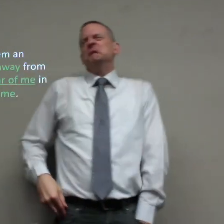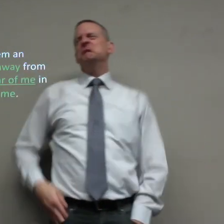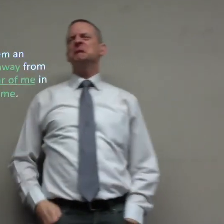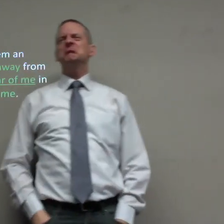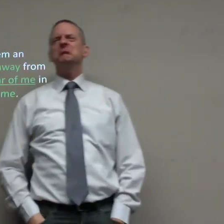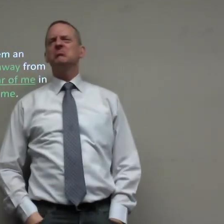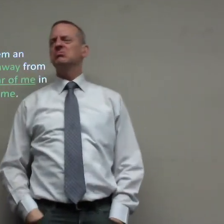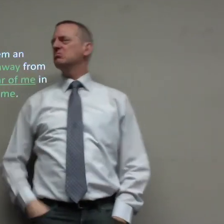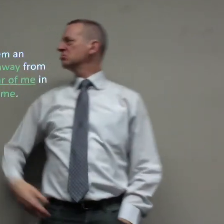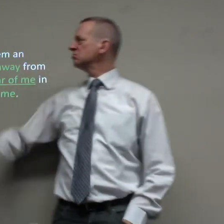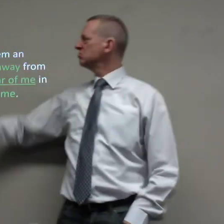Fine.